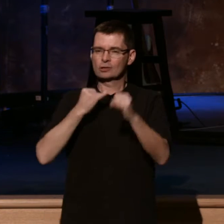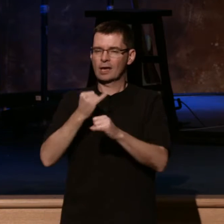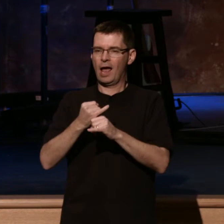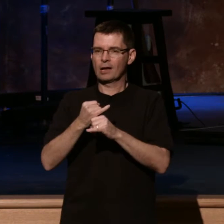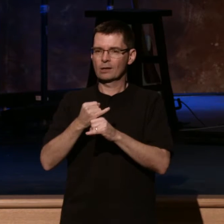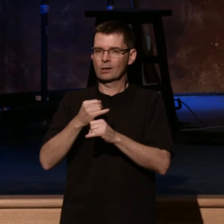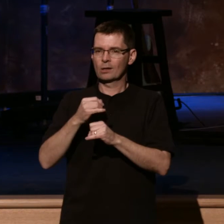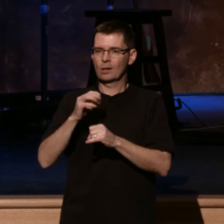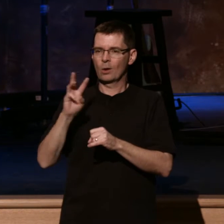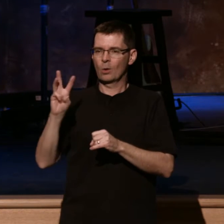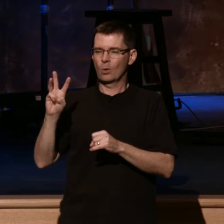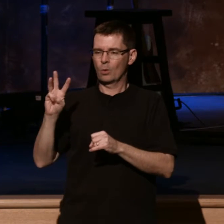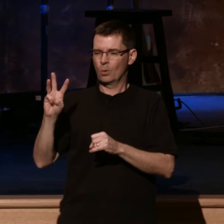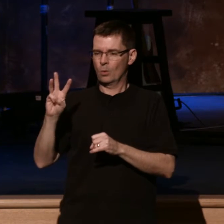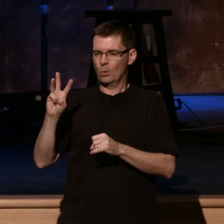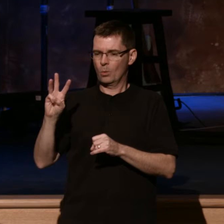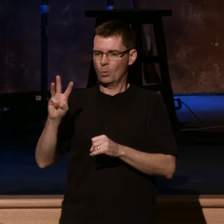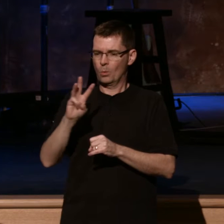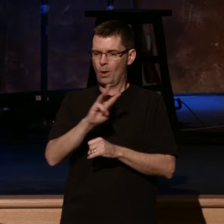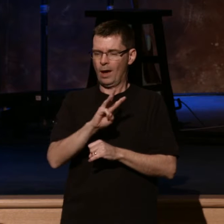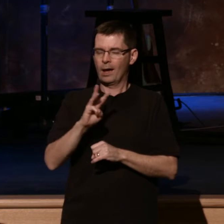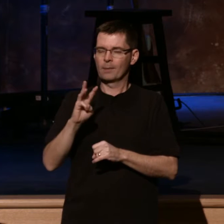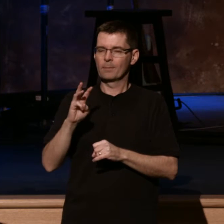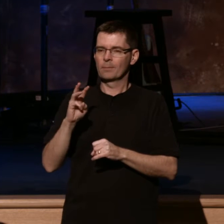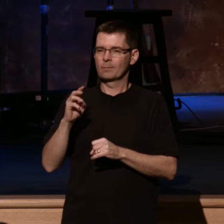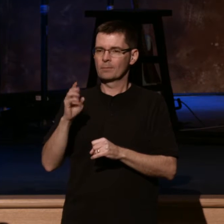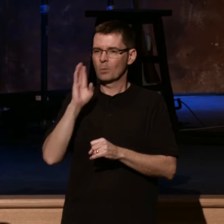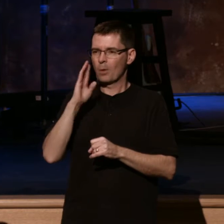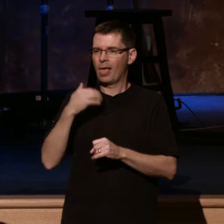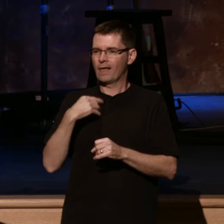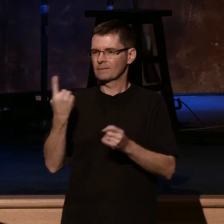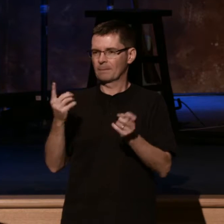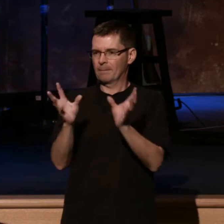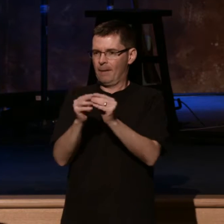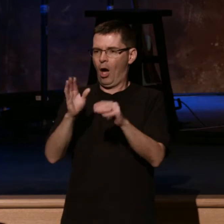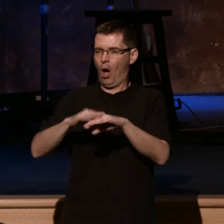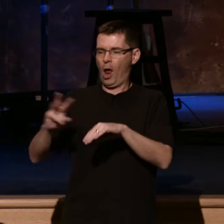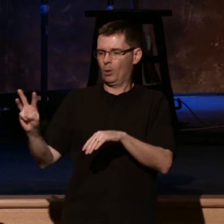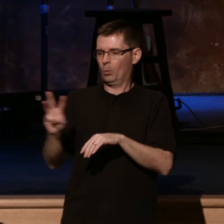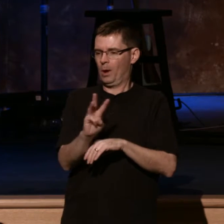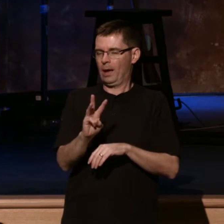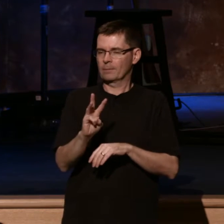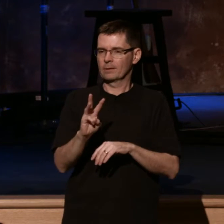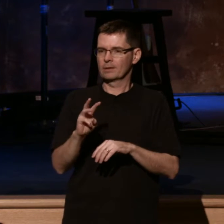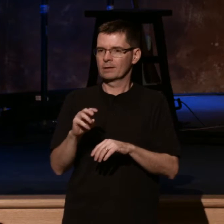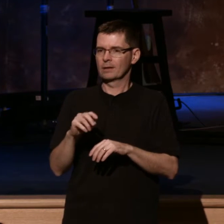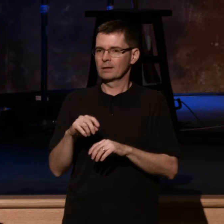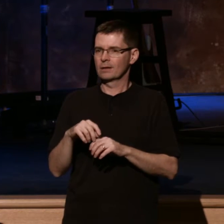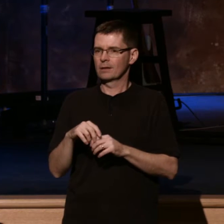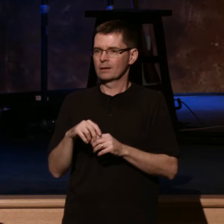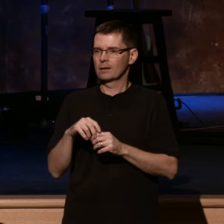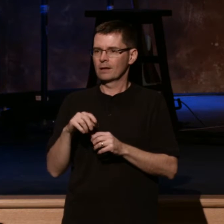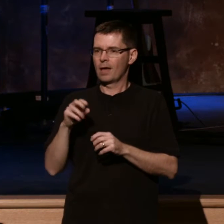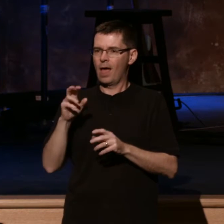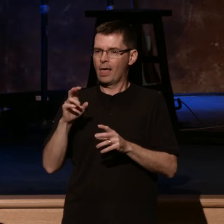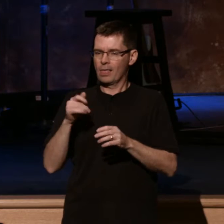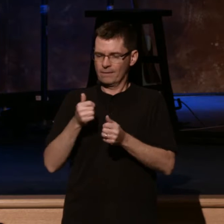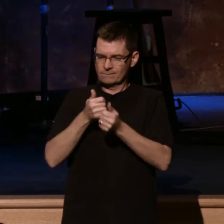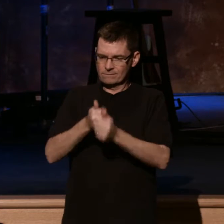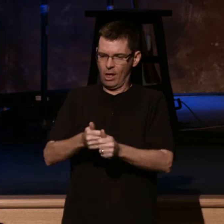I think we've got that one. Oh, there's that other slide. All right. Better late than never. This is going to be called Old Paths, New Power. It's based on a book that Robbie's featured in.